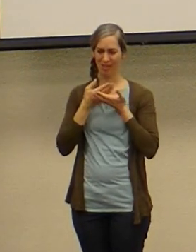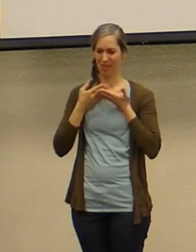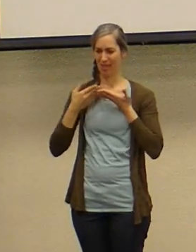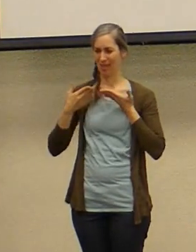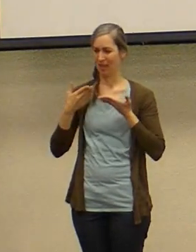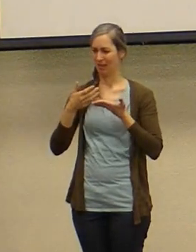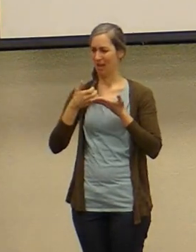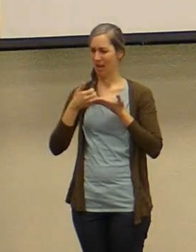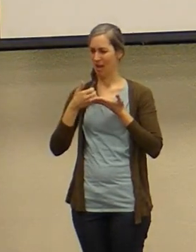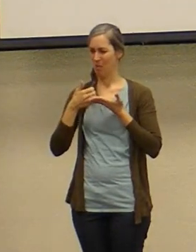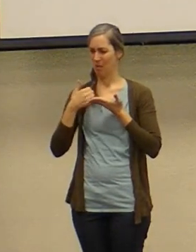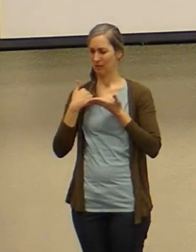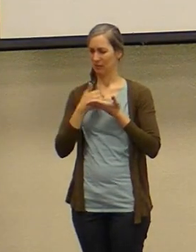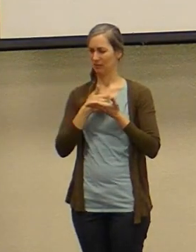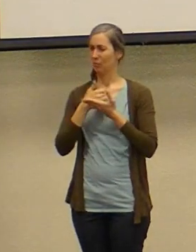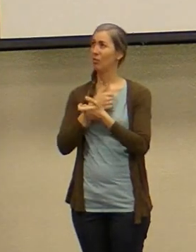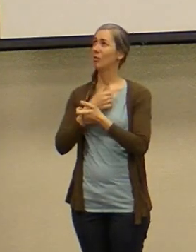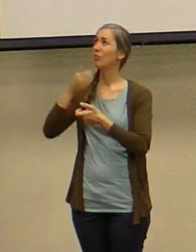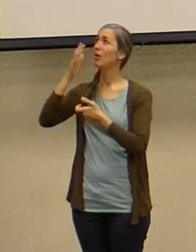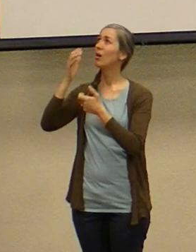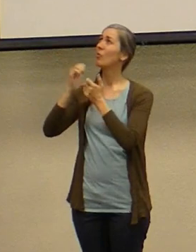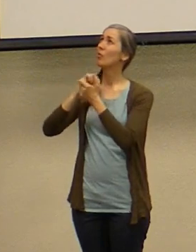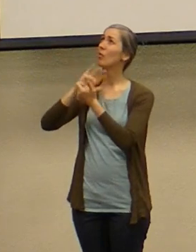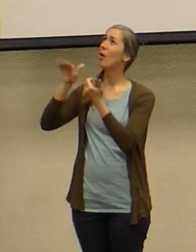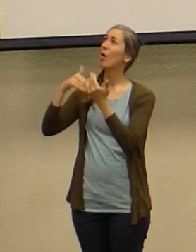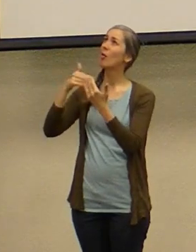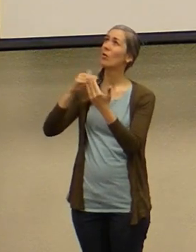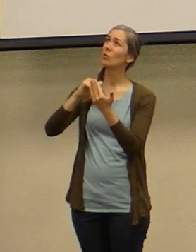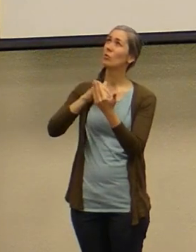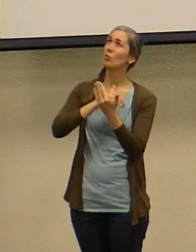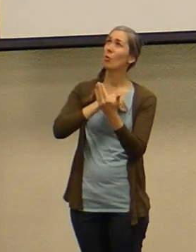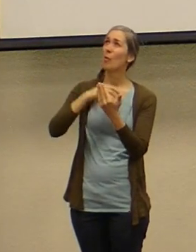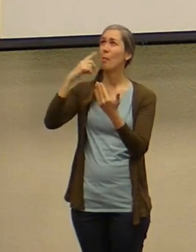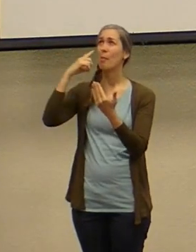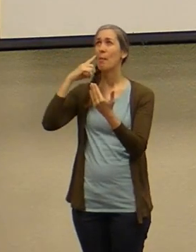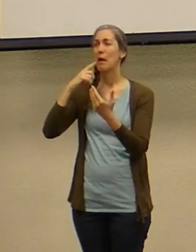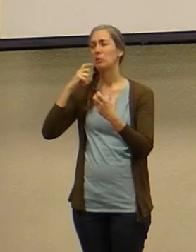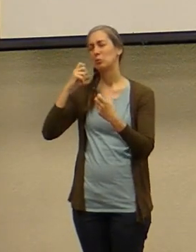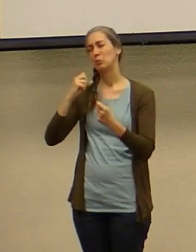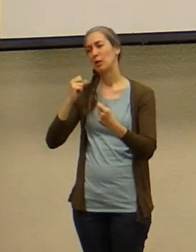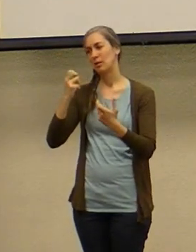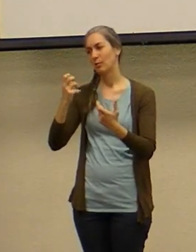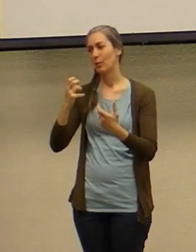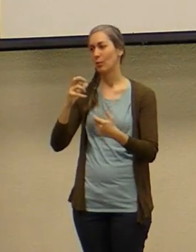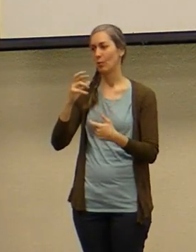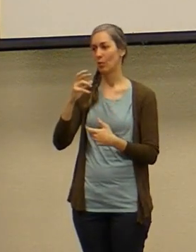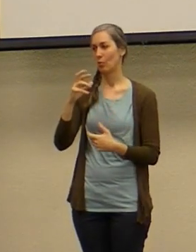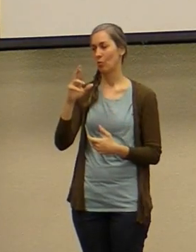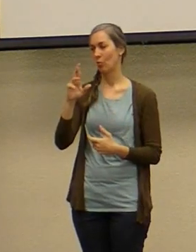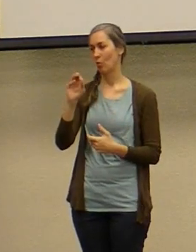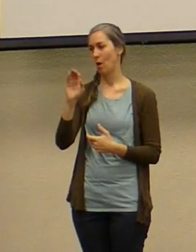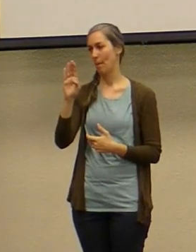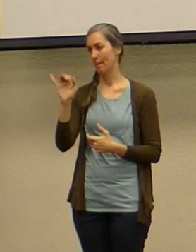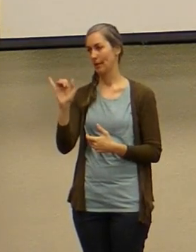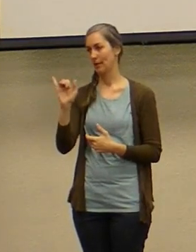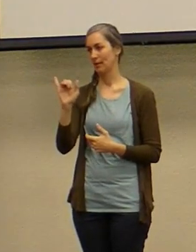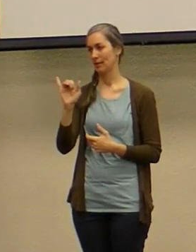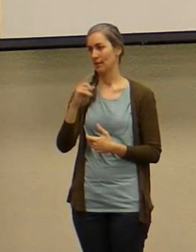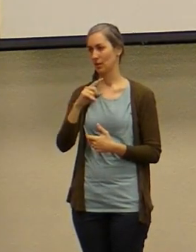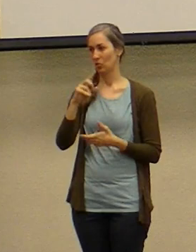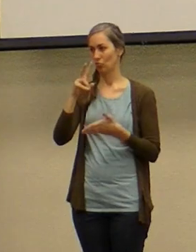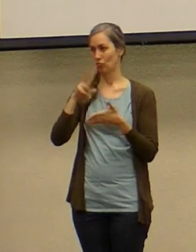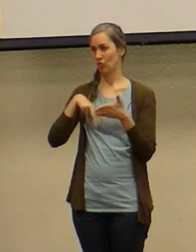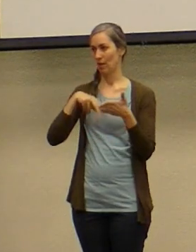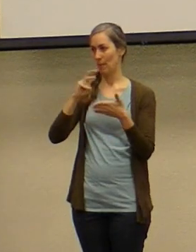all of our hearts with all of our soul with all our mind and with all of our strength so as robbie read a minute ago in john or sorry mark